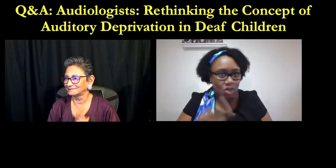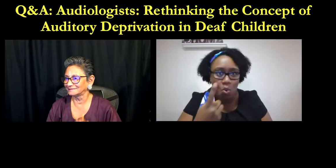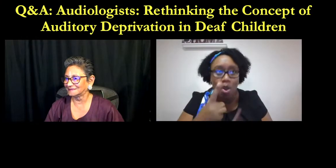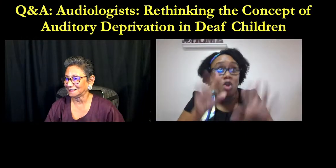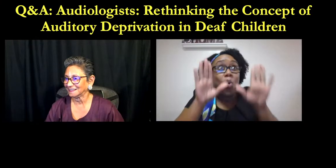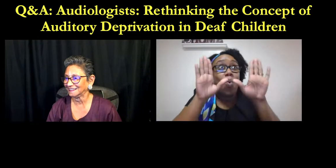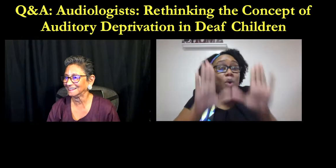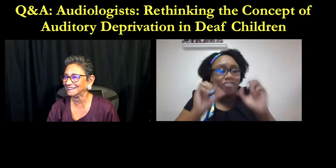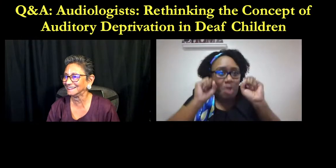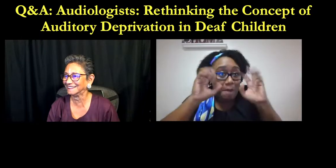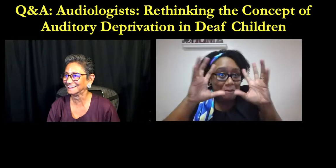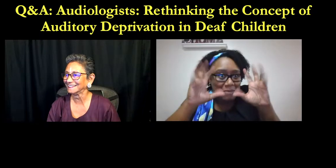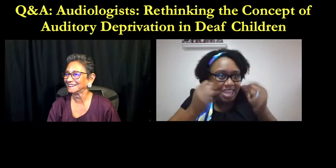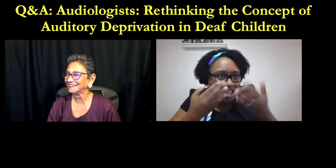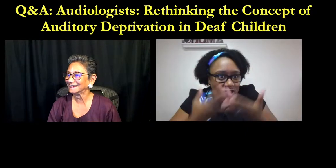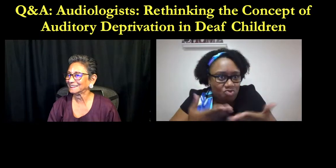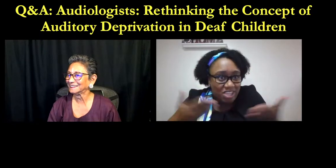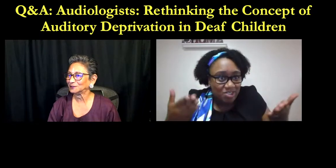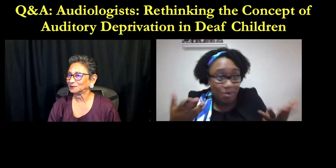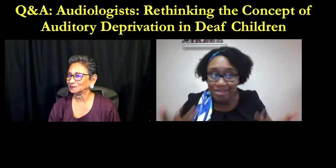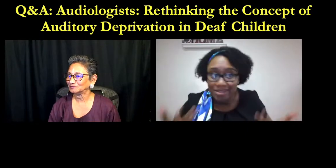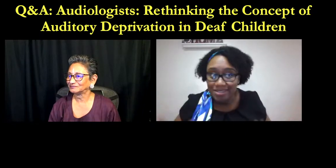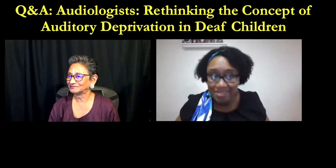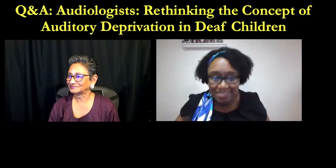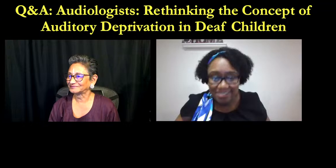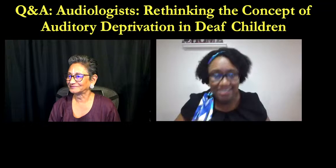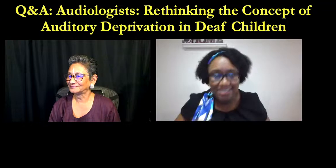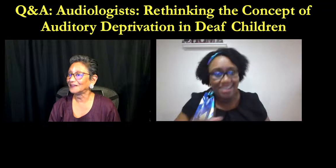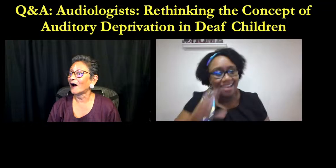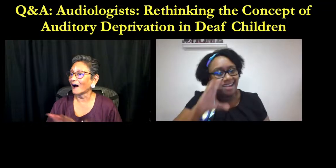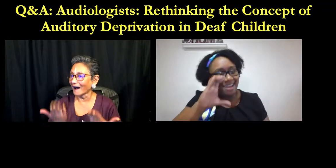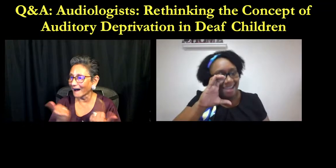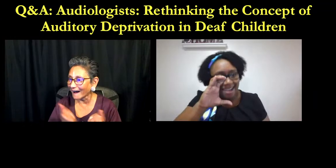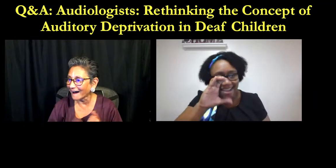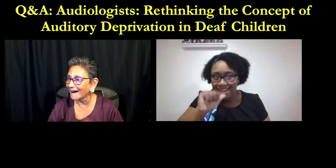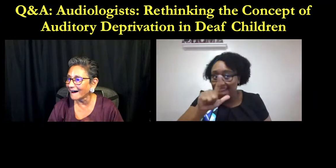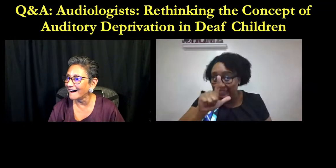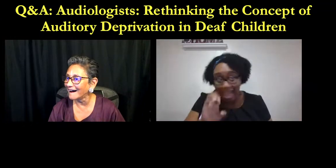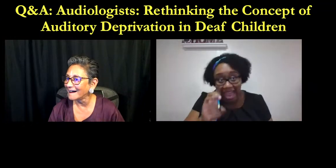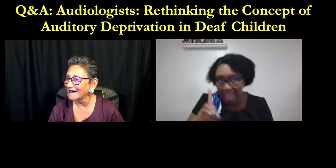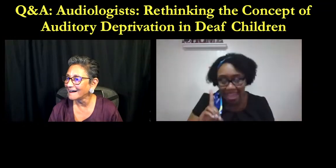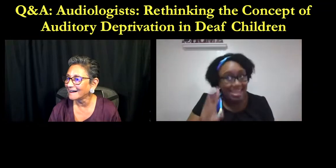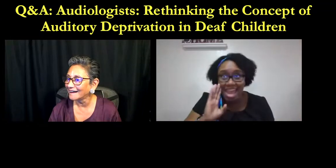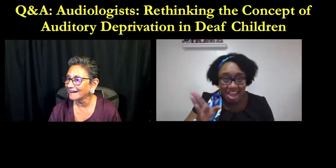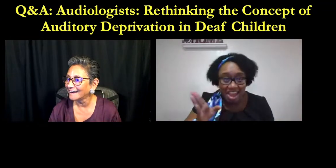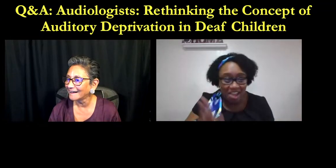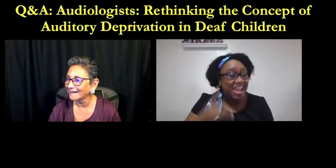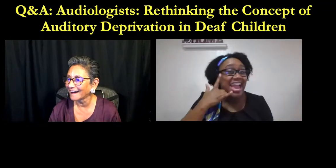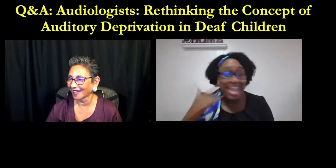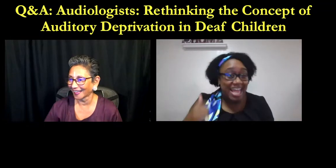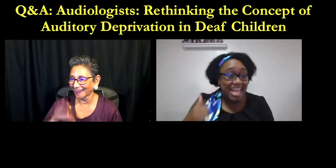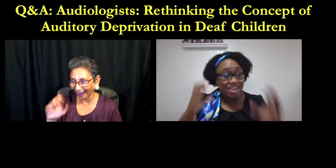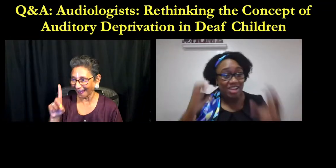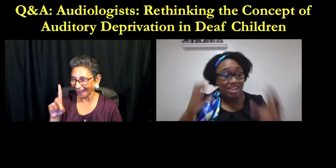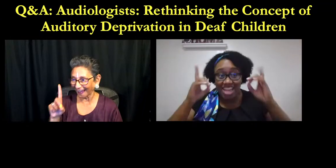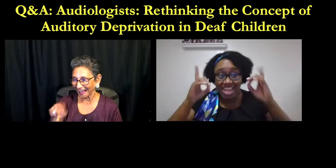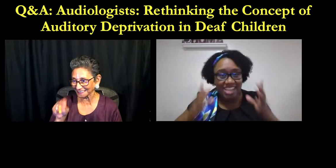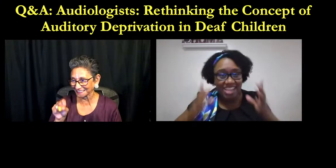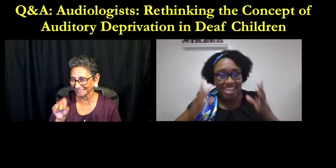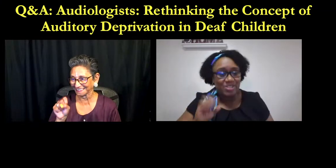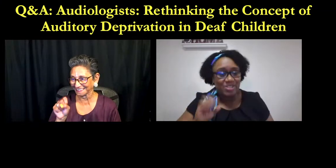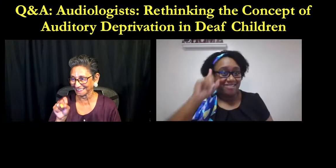public mallory speaking yeah thanks for the reminder i can't believe i forgot to mention an amazing resource